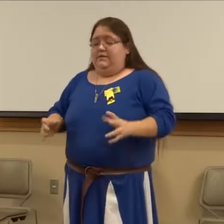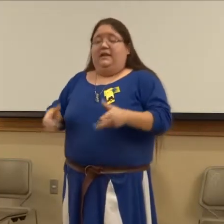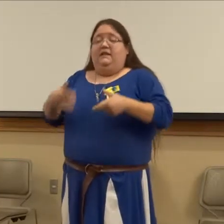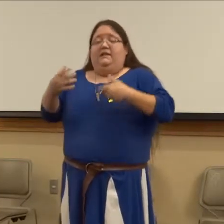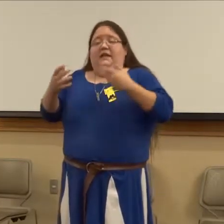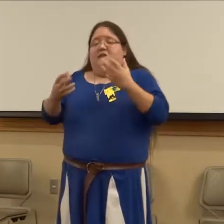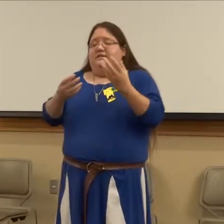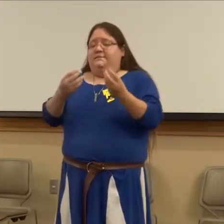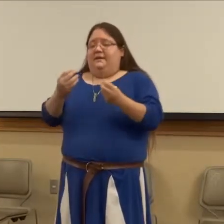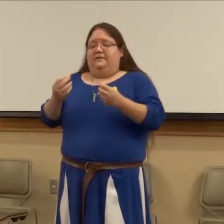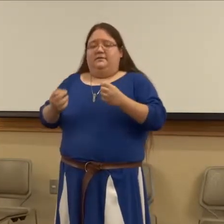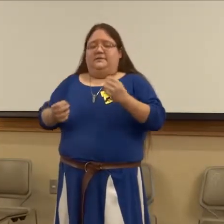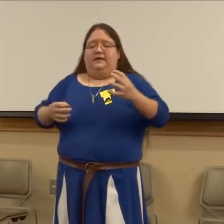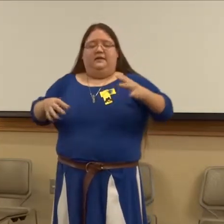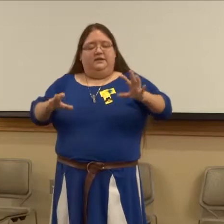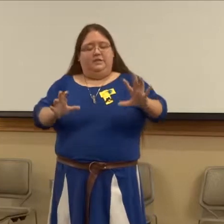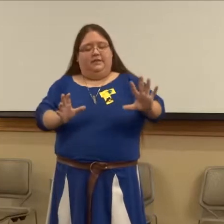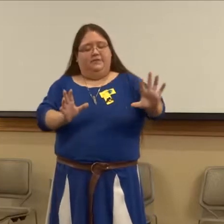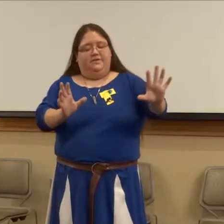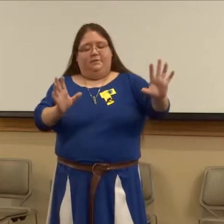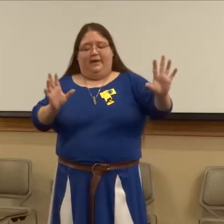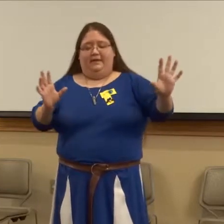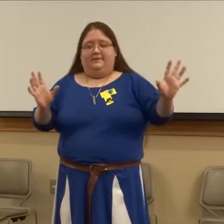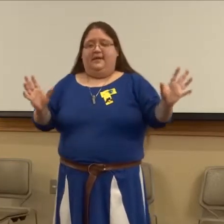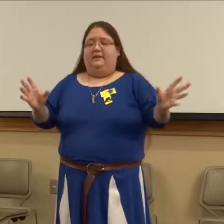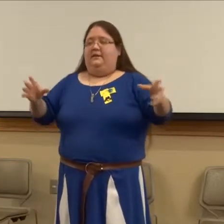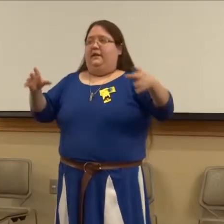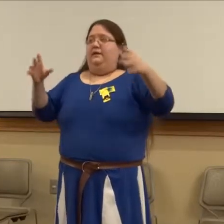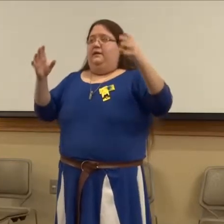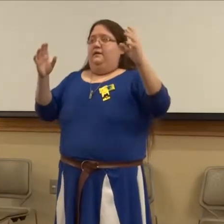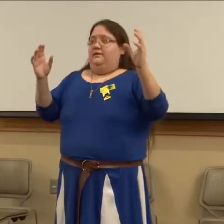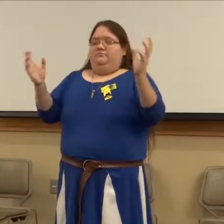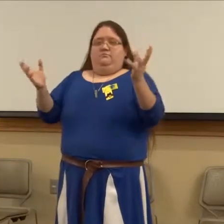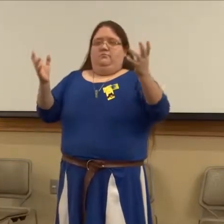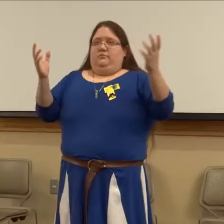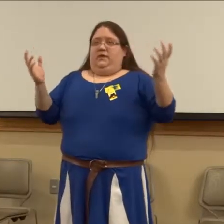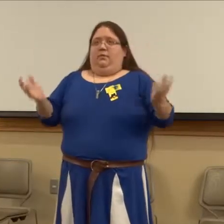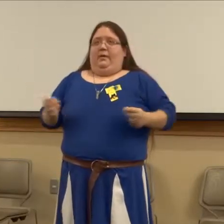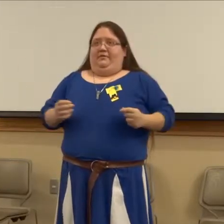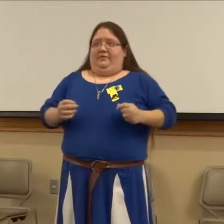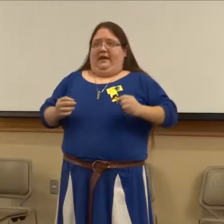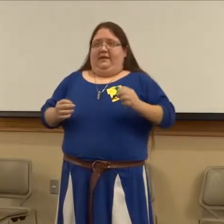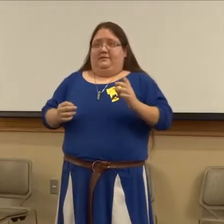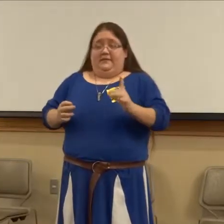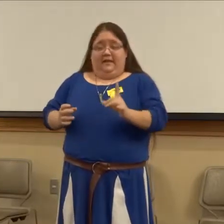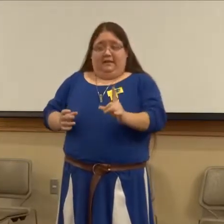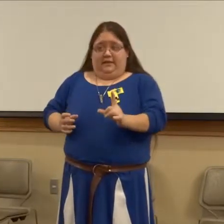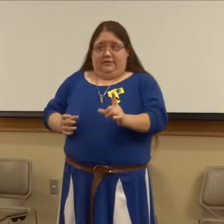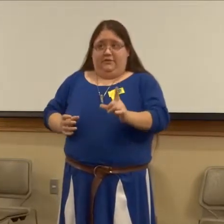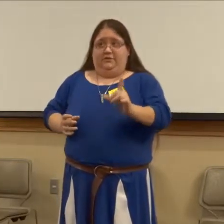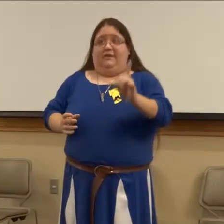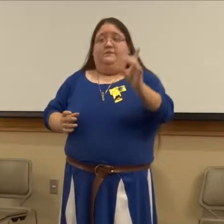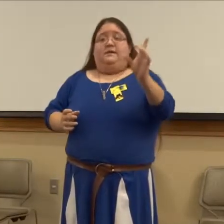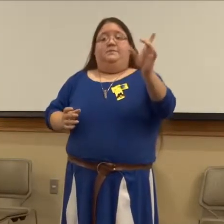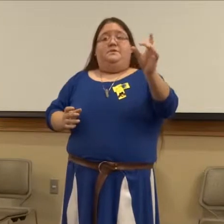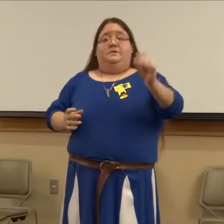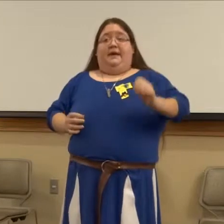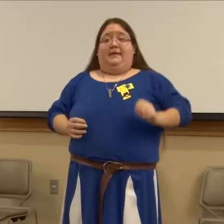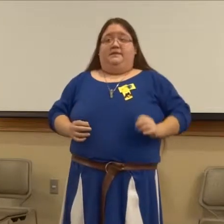Silently, they ate this meal, and silently, she clears it away, and silently, they go about their day, and silently, she travels up to the man's